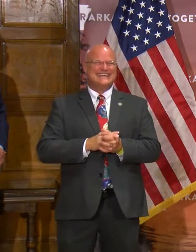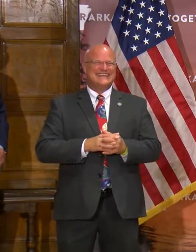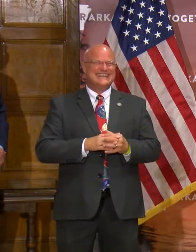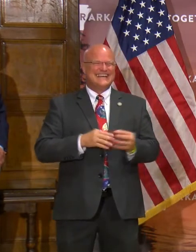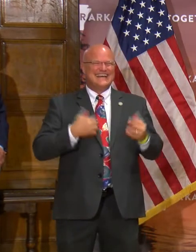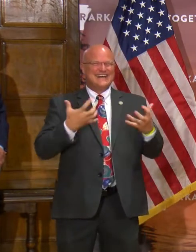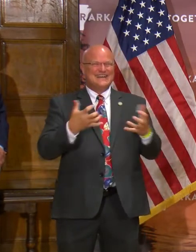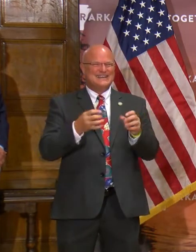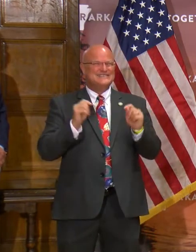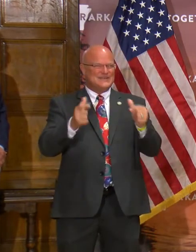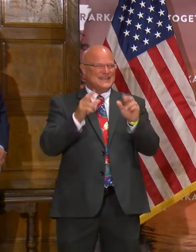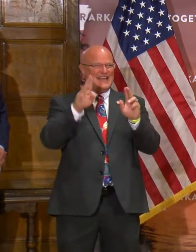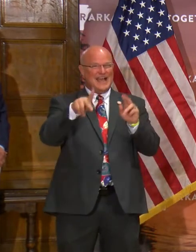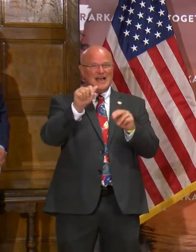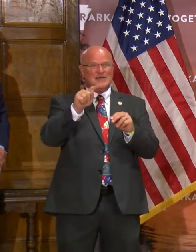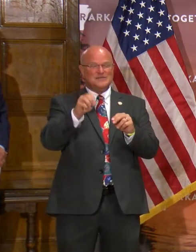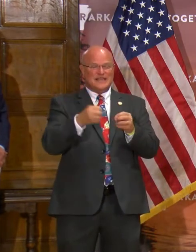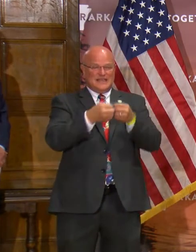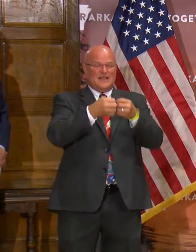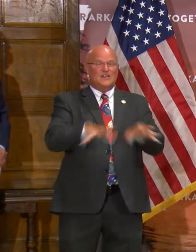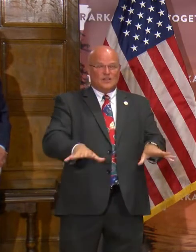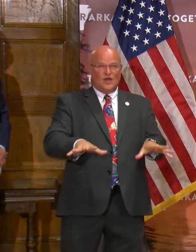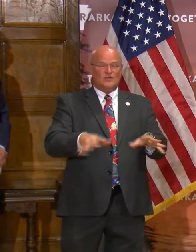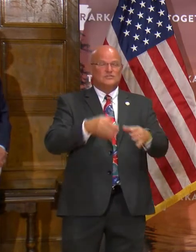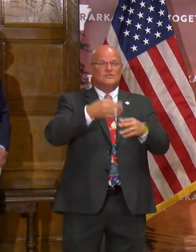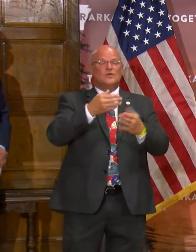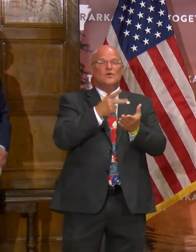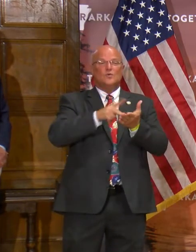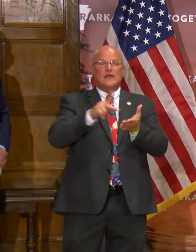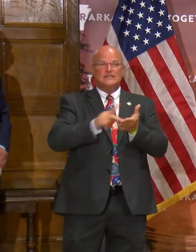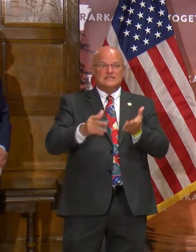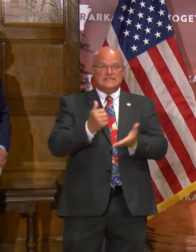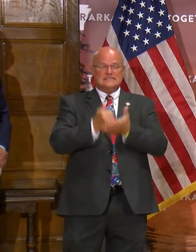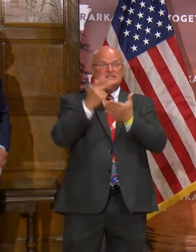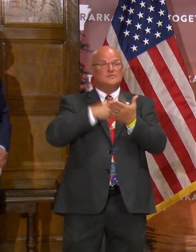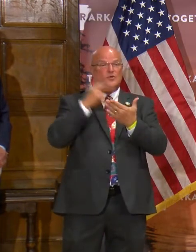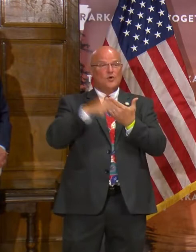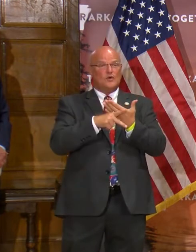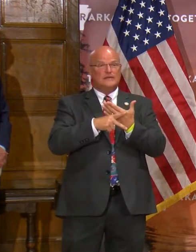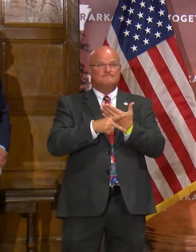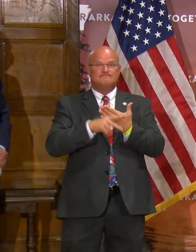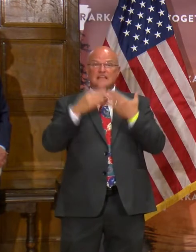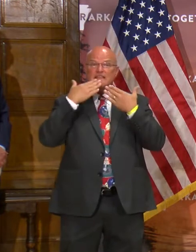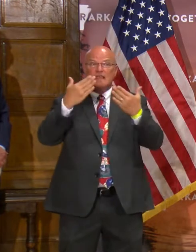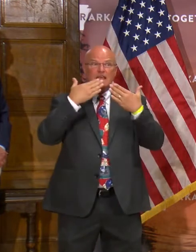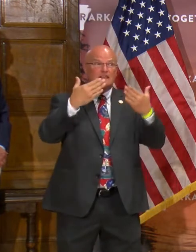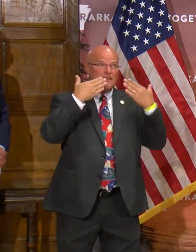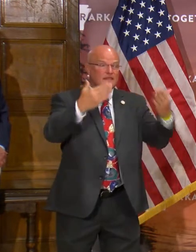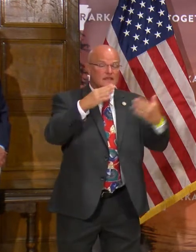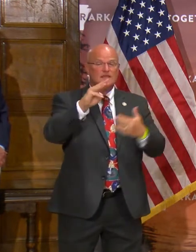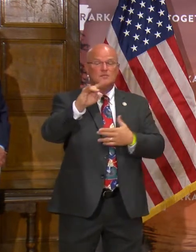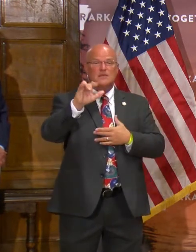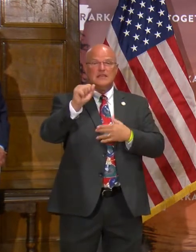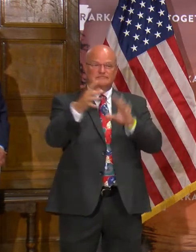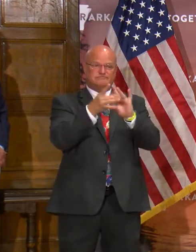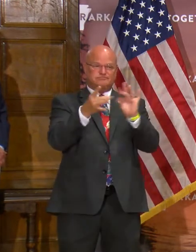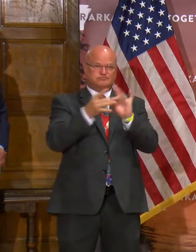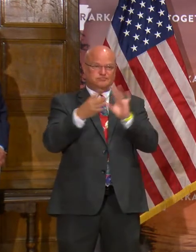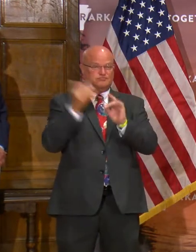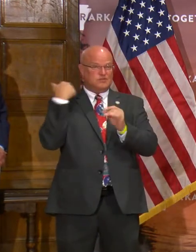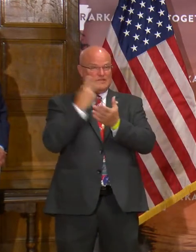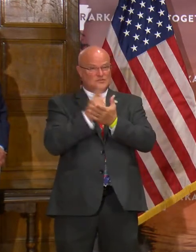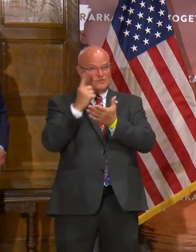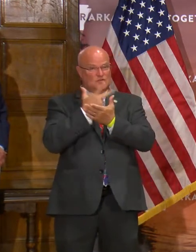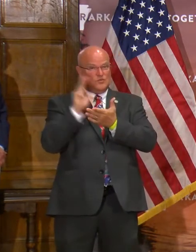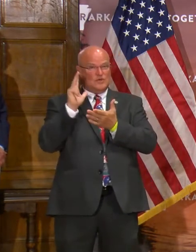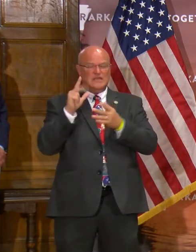Just wanted to give a quick update on the Lost Wages Assistance Program, and a big thank you to all those in the media who have covered this in the last couple of weeks.